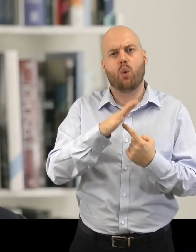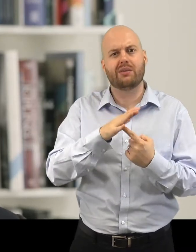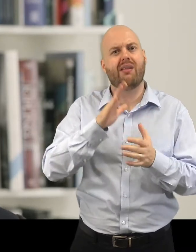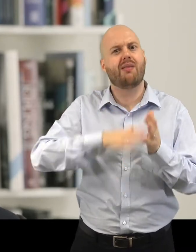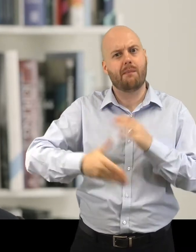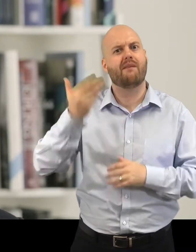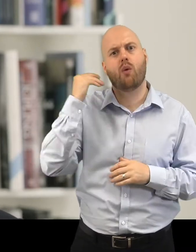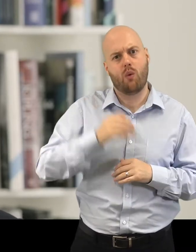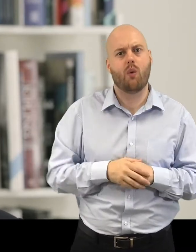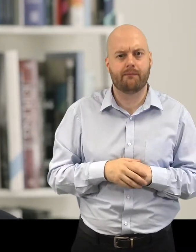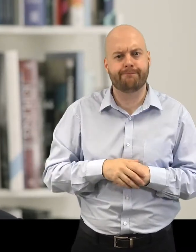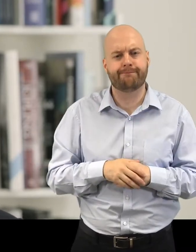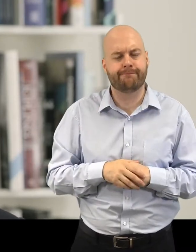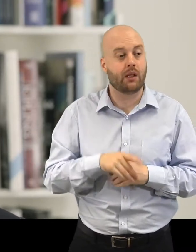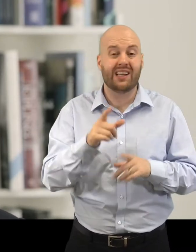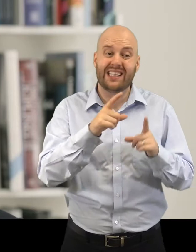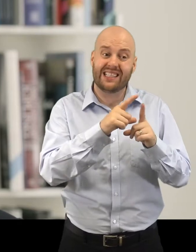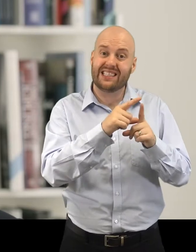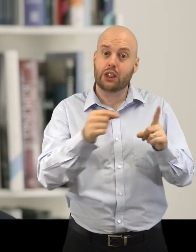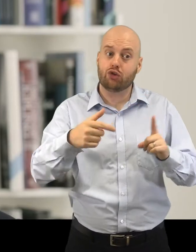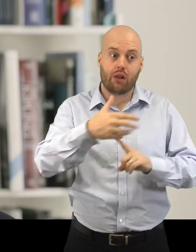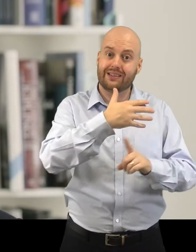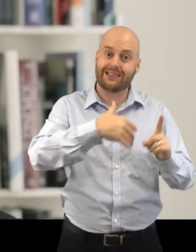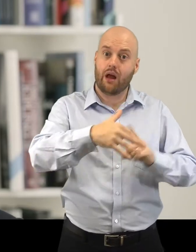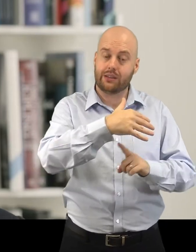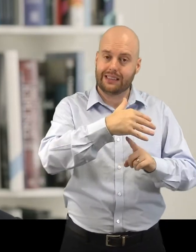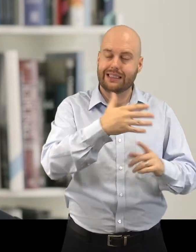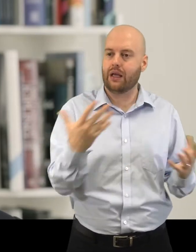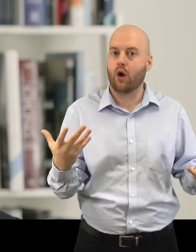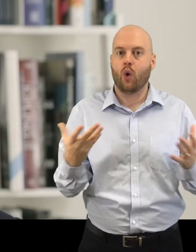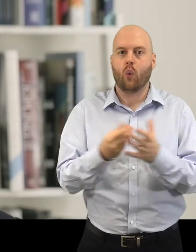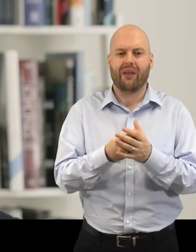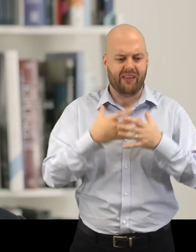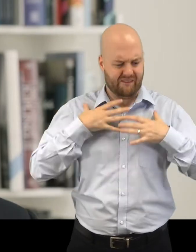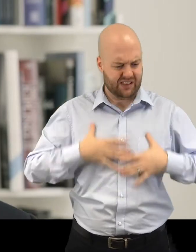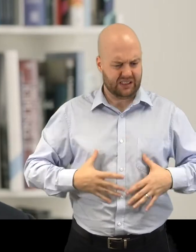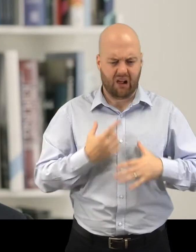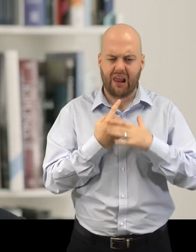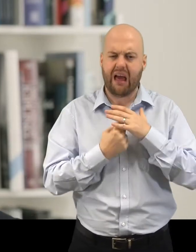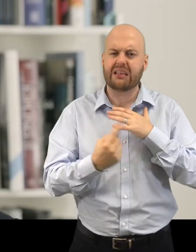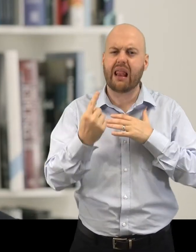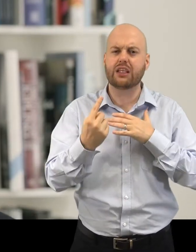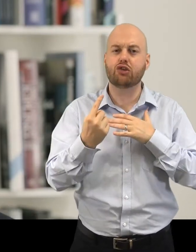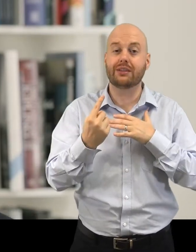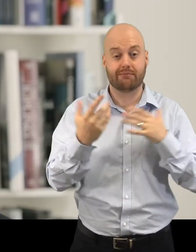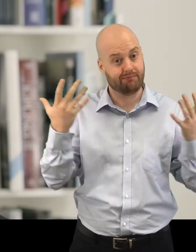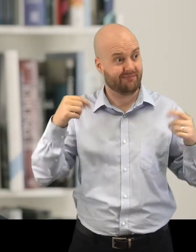isolation that comes with digital society combined with the physical isolation which the pandemic